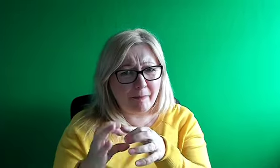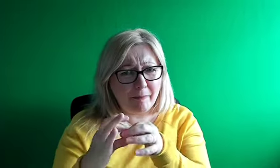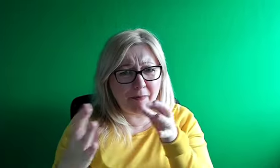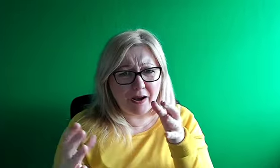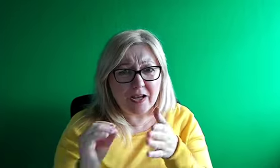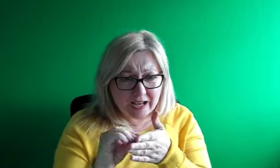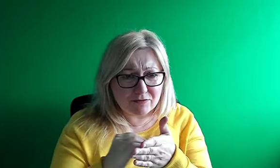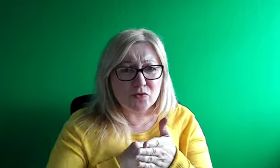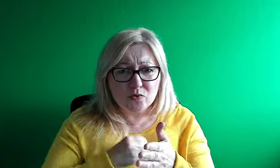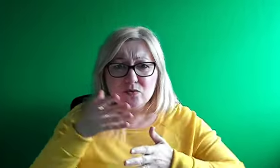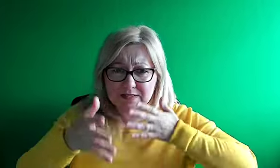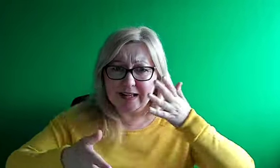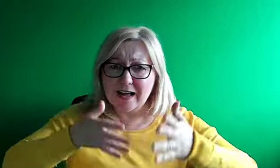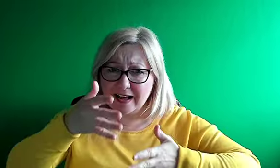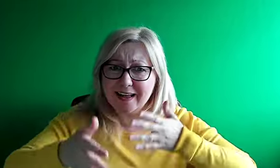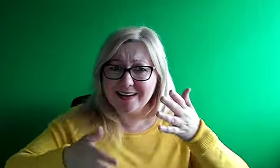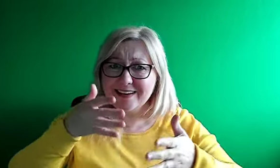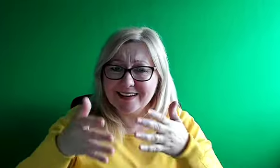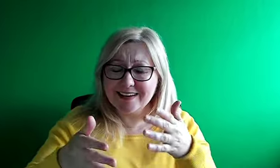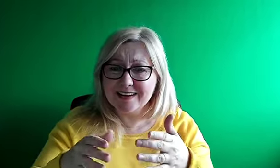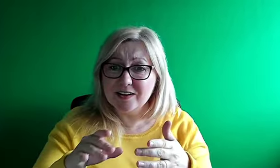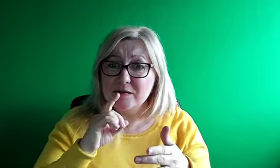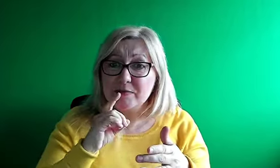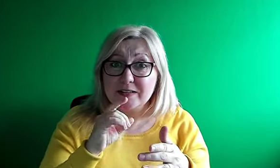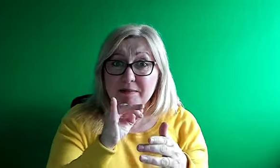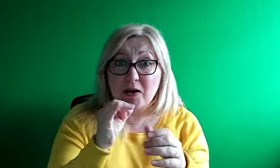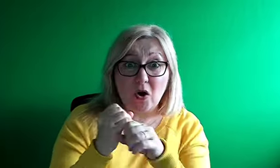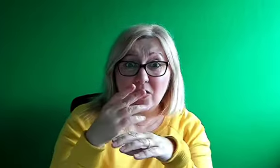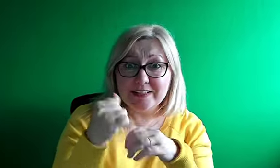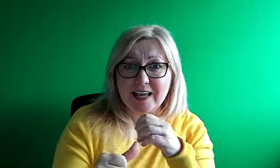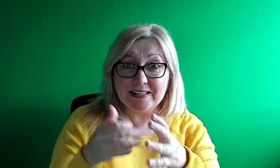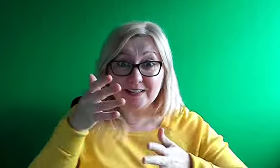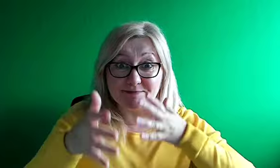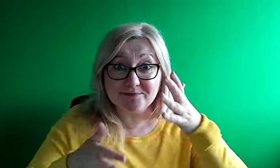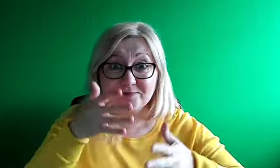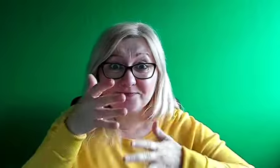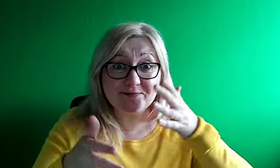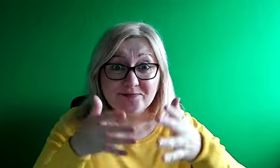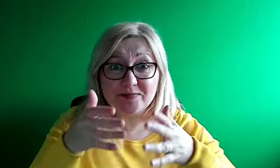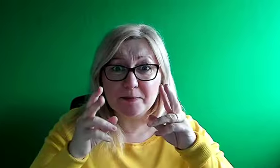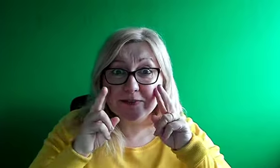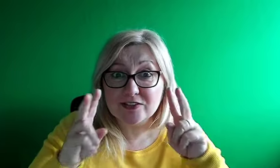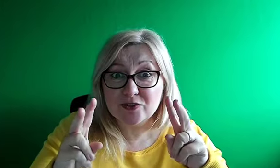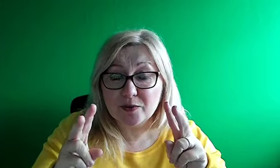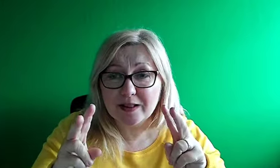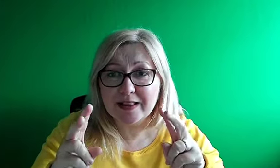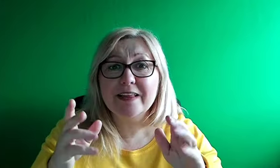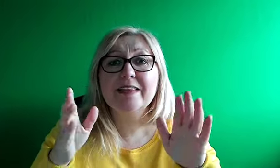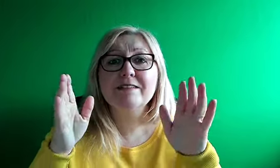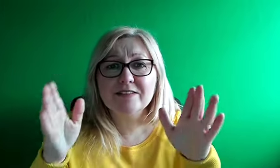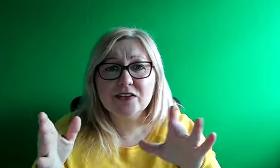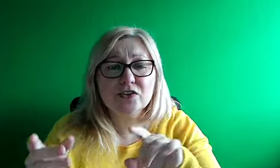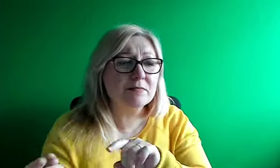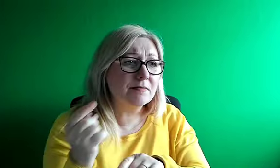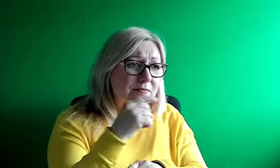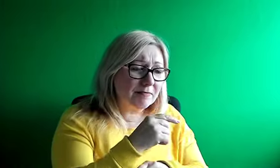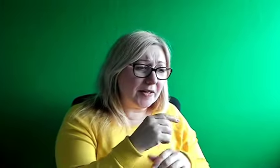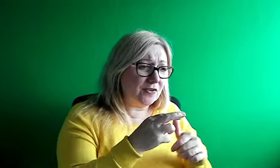first time, I'm here in the day, and it could be the first time I'm actually, you know, to see if I'm in the dark and start speaking, so that definitely